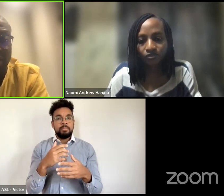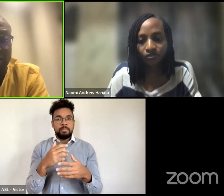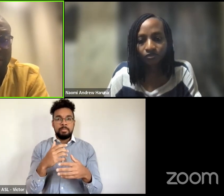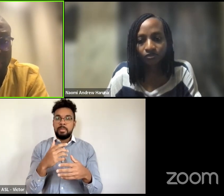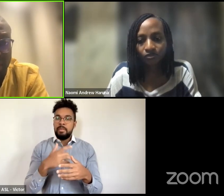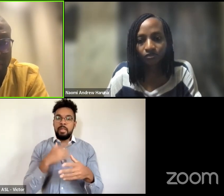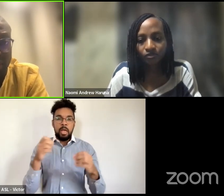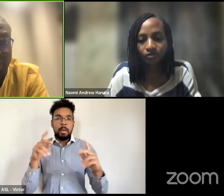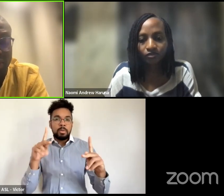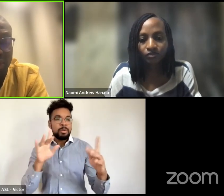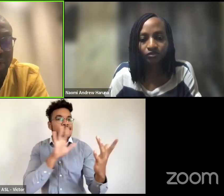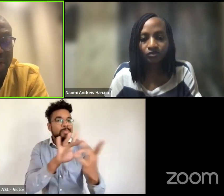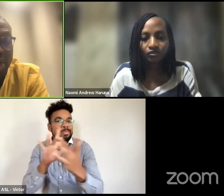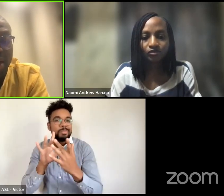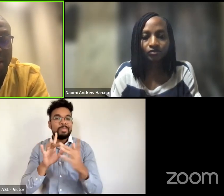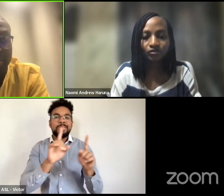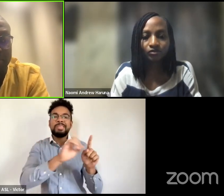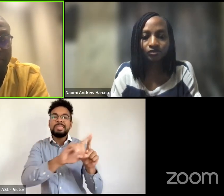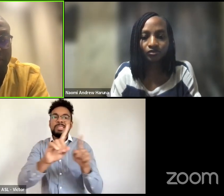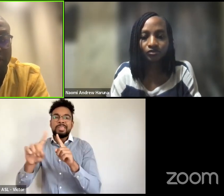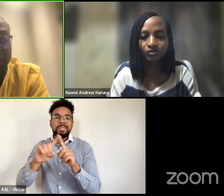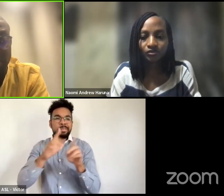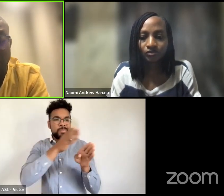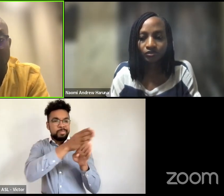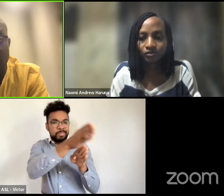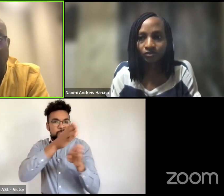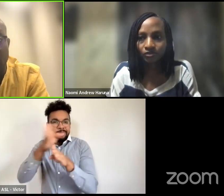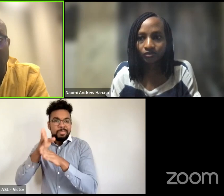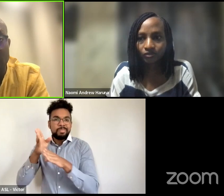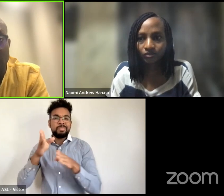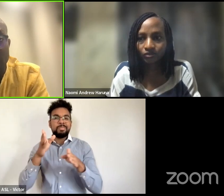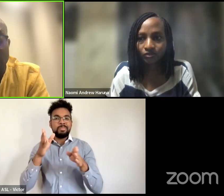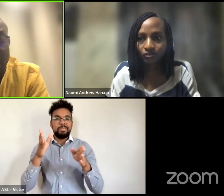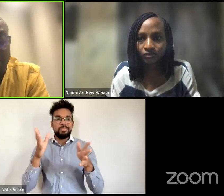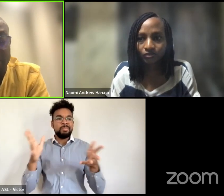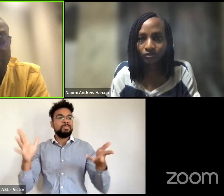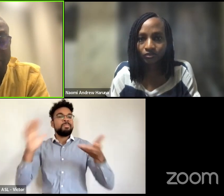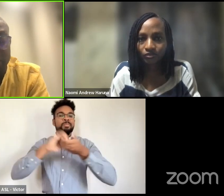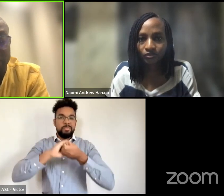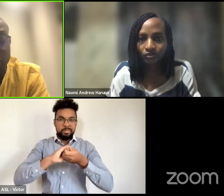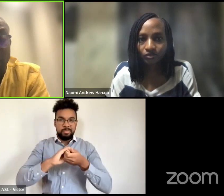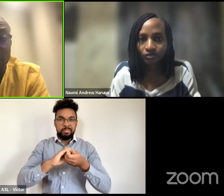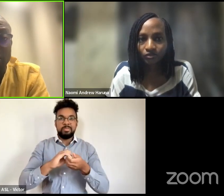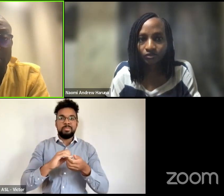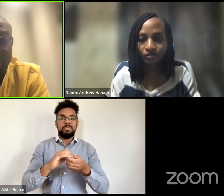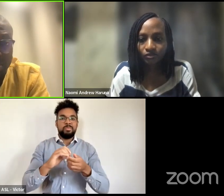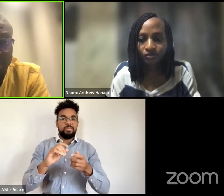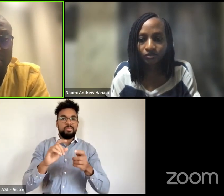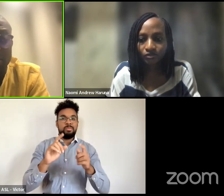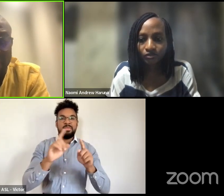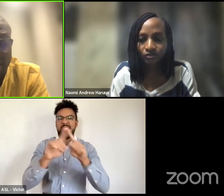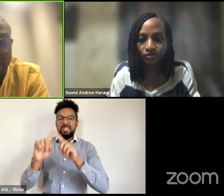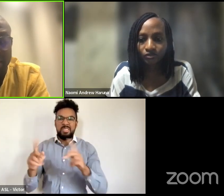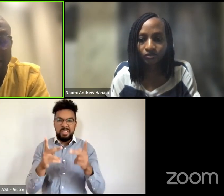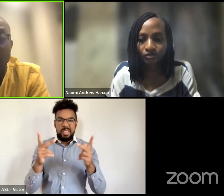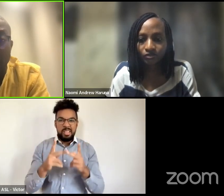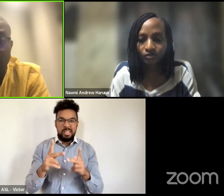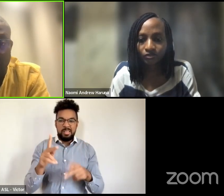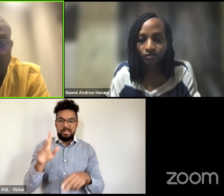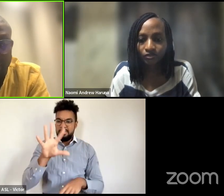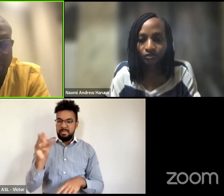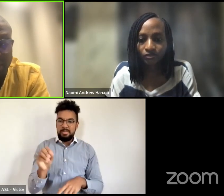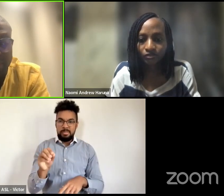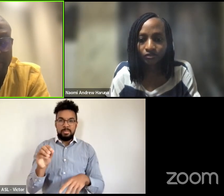connect with different practitioners um from the continent um welcome to people planet